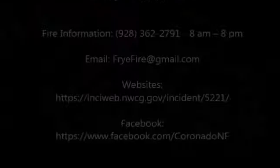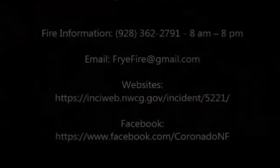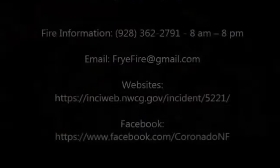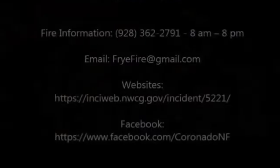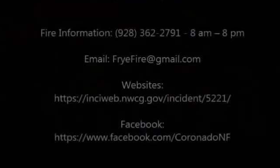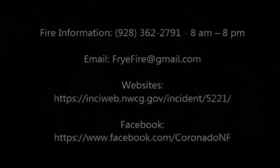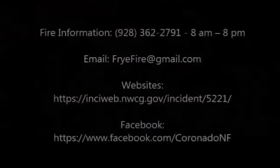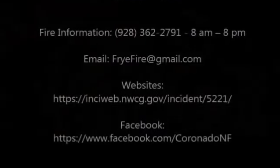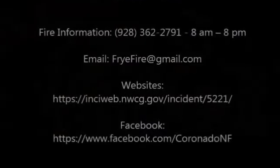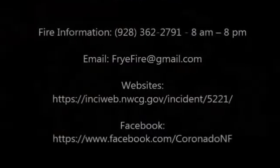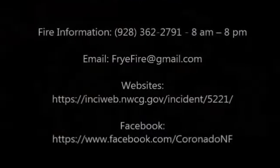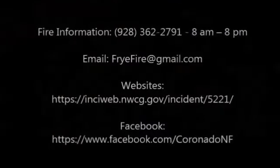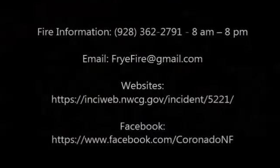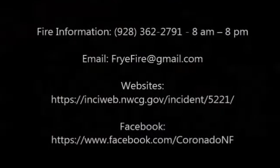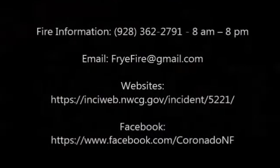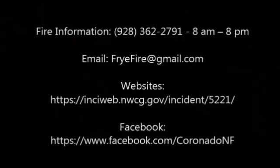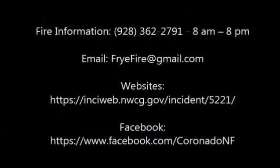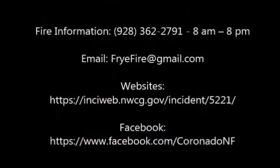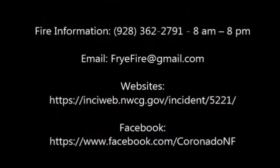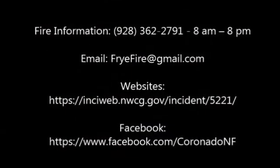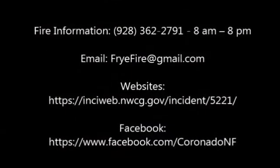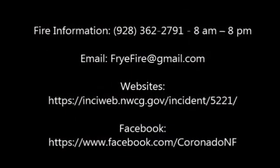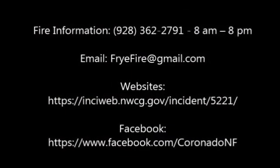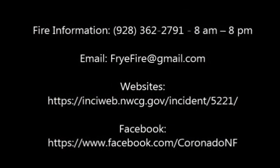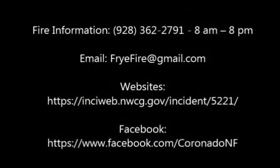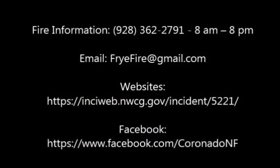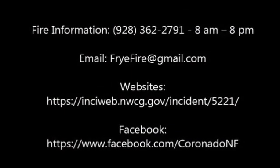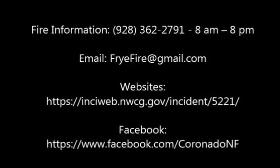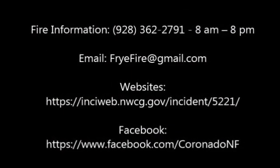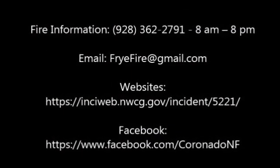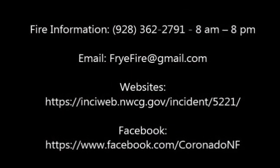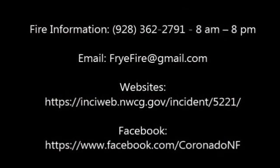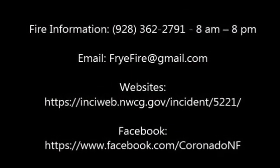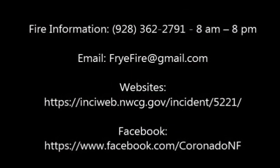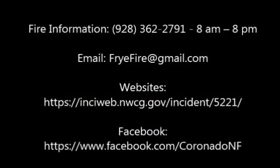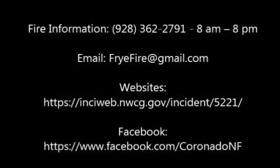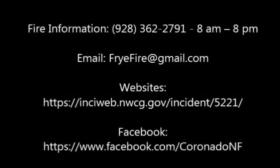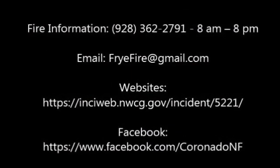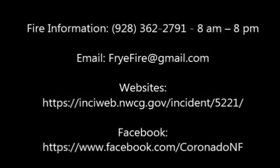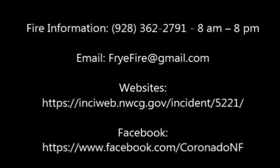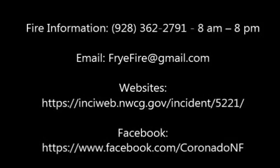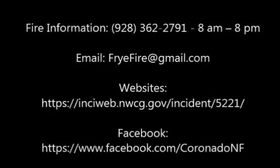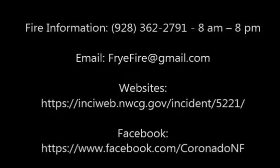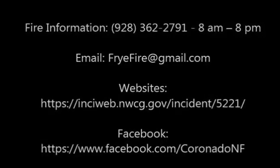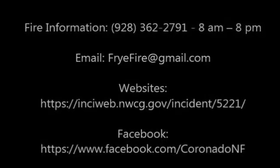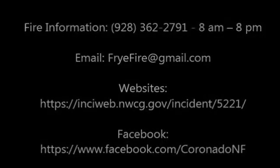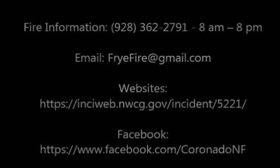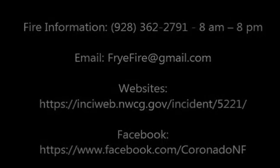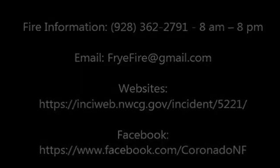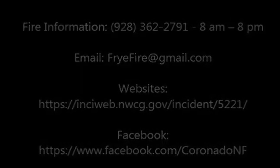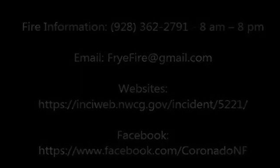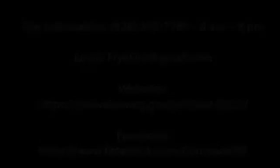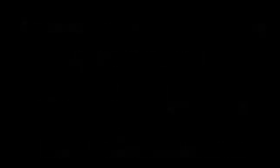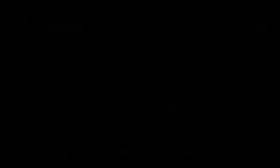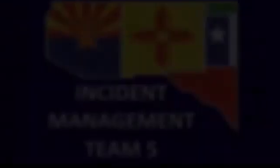so this is a great time based the Mars of Orange County. if anything is correct, can see